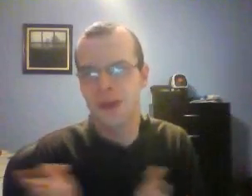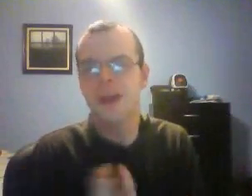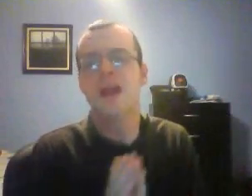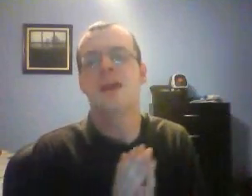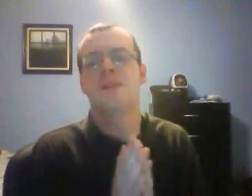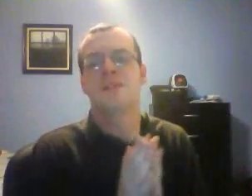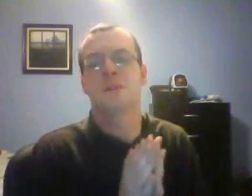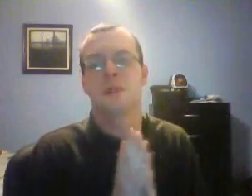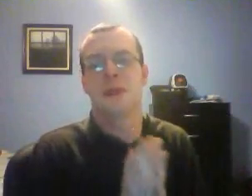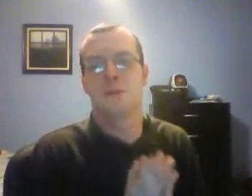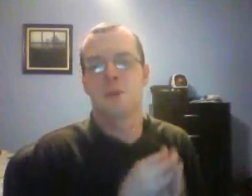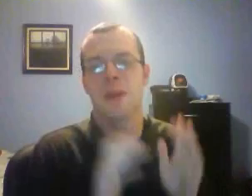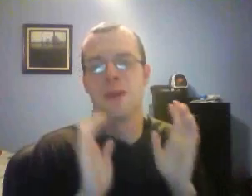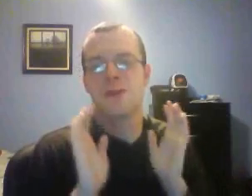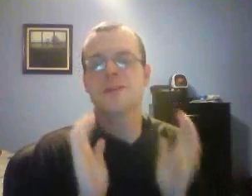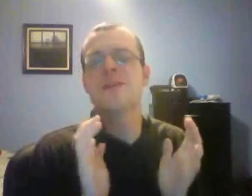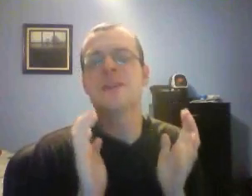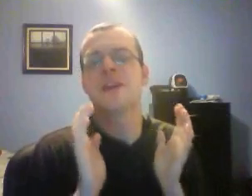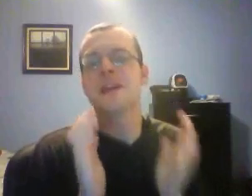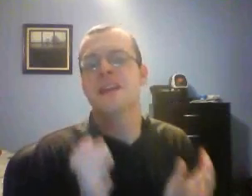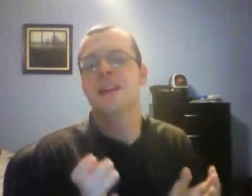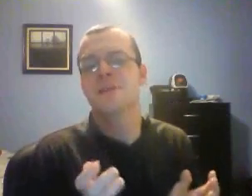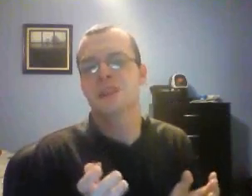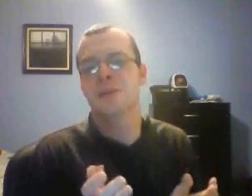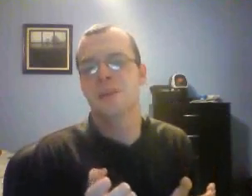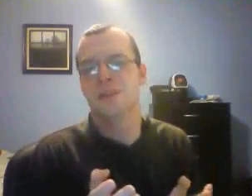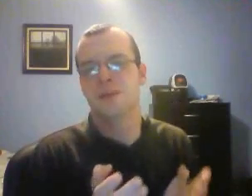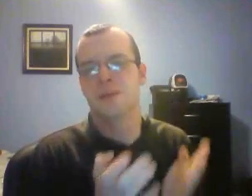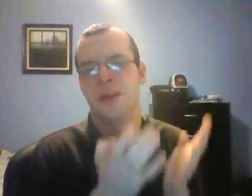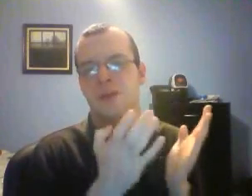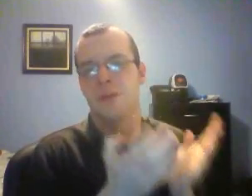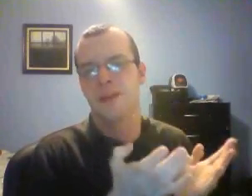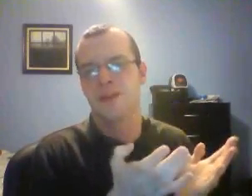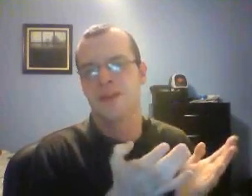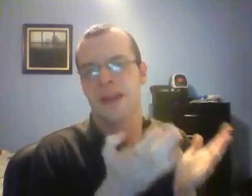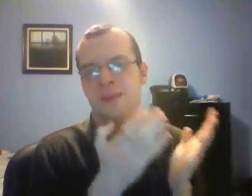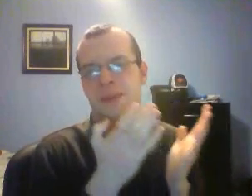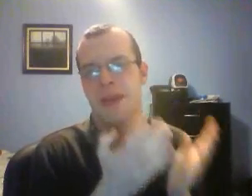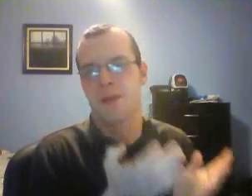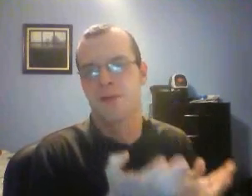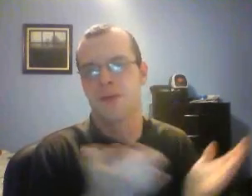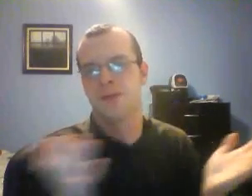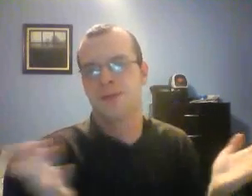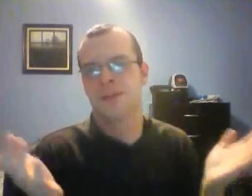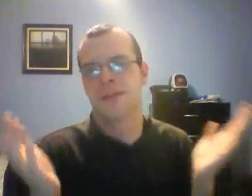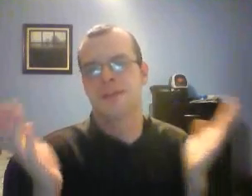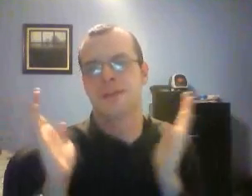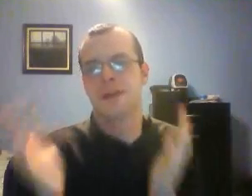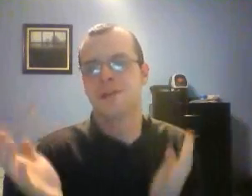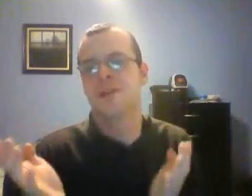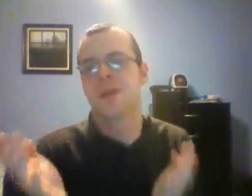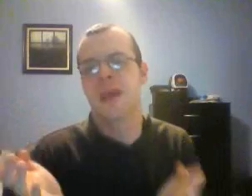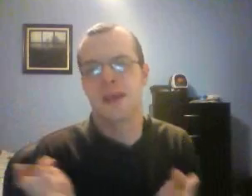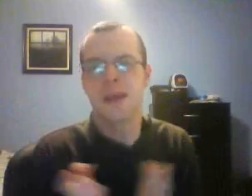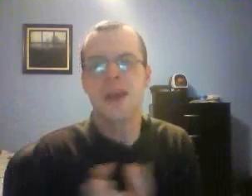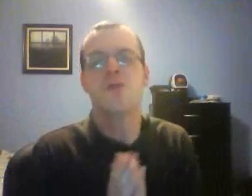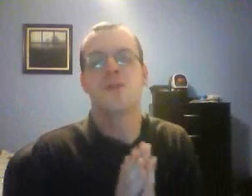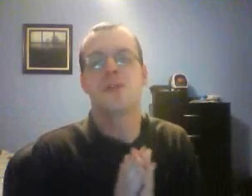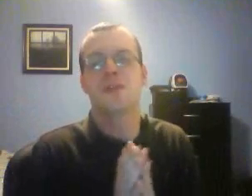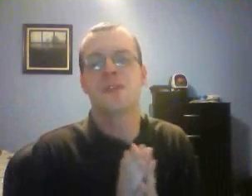on this new platform. They are using the United Kingdom championship from the information that has been gathered to use this as a launching pad with a new